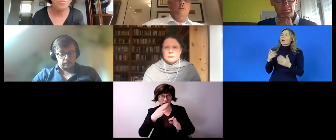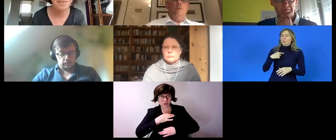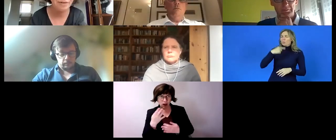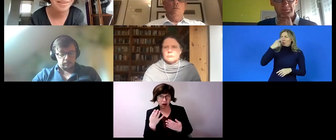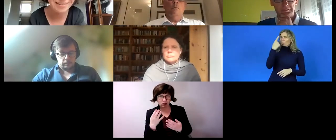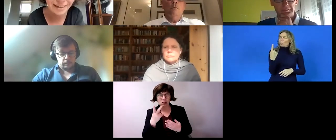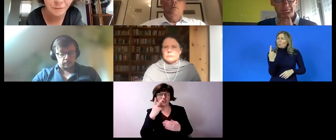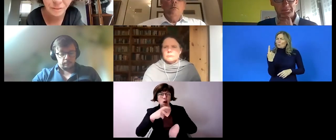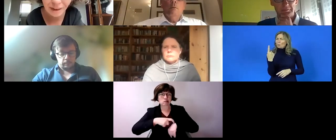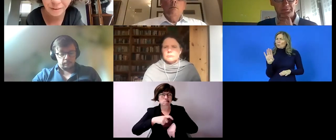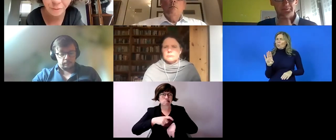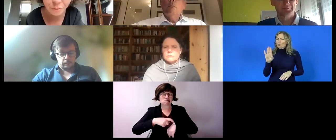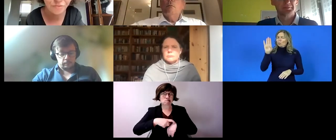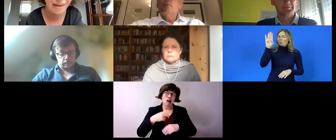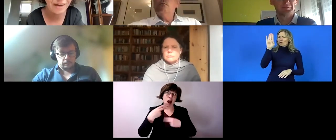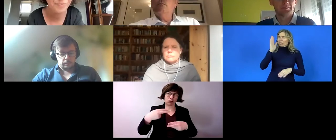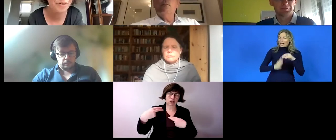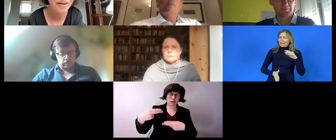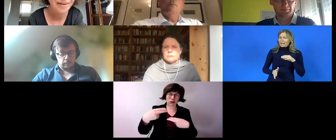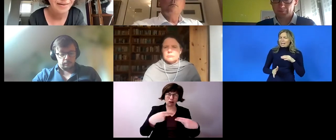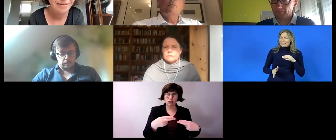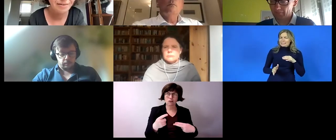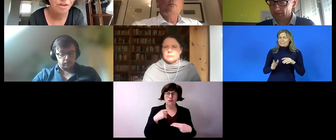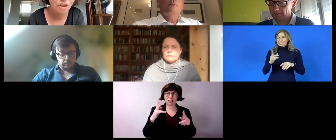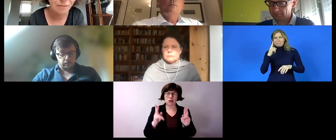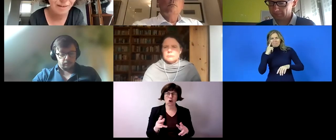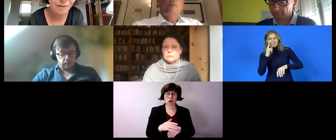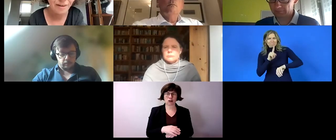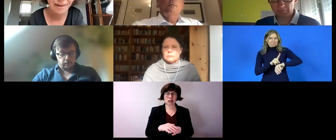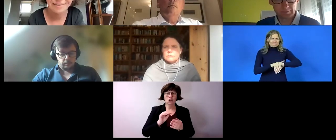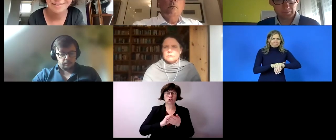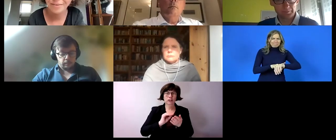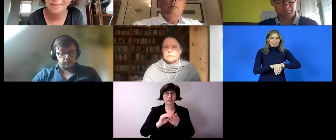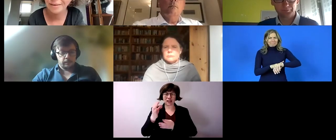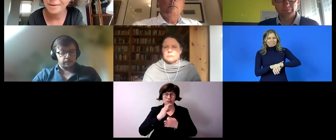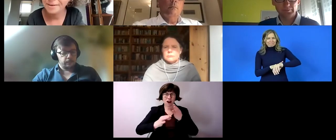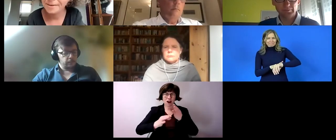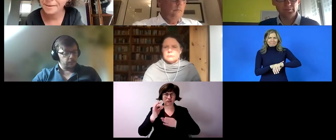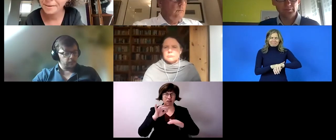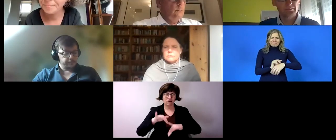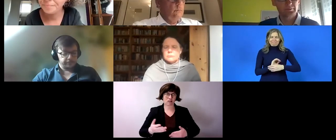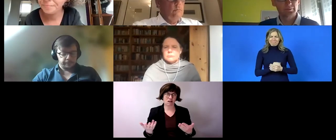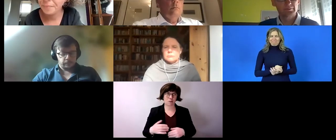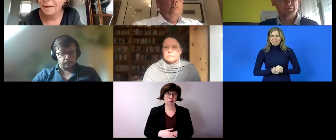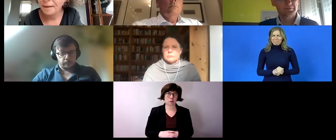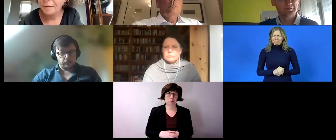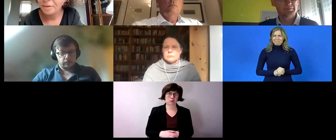for the floor i'm also mindful of the time um so because we